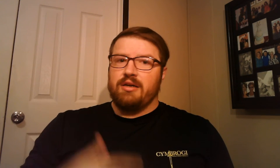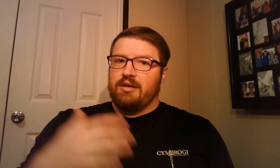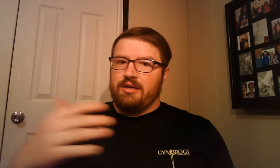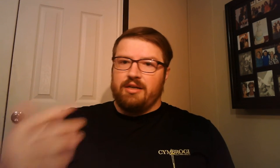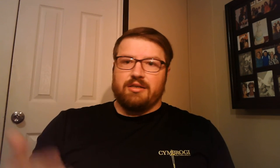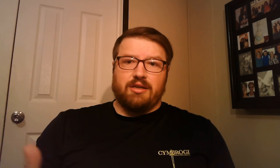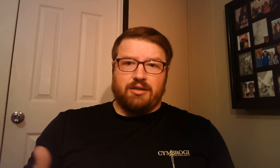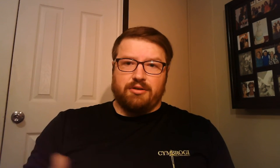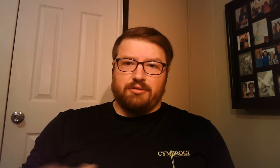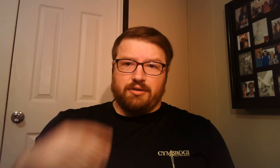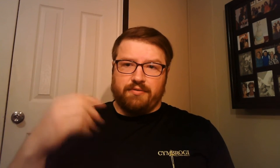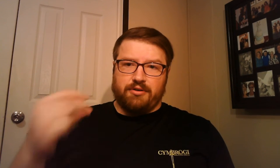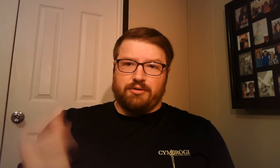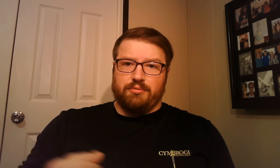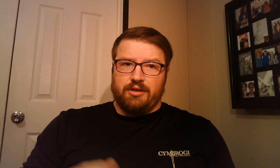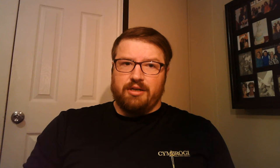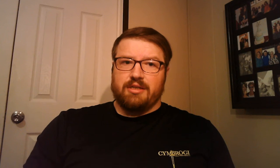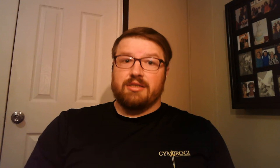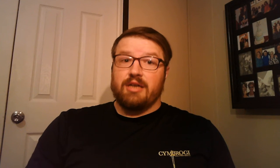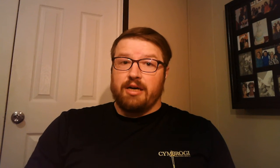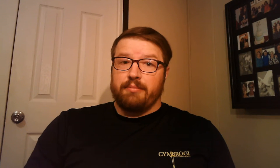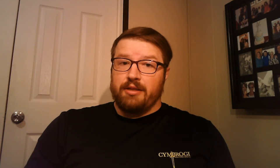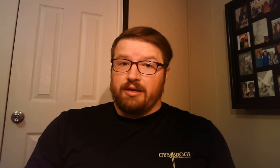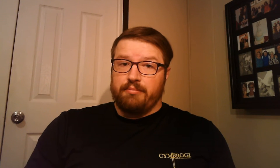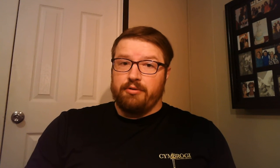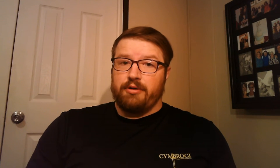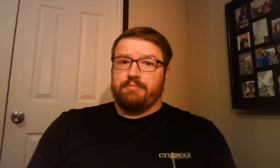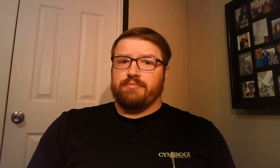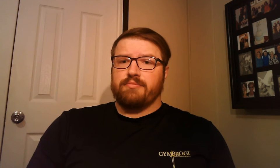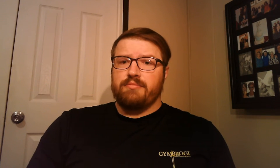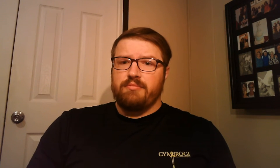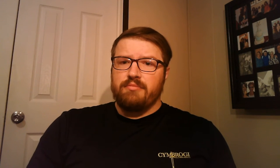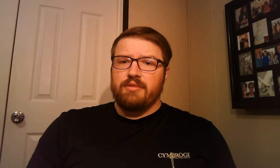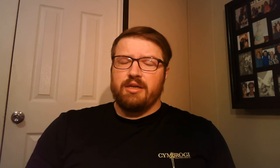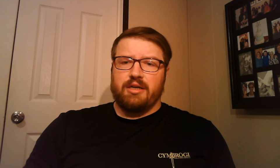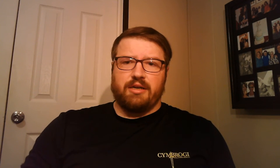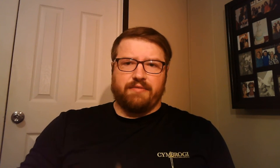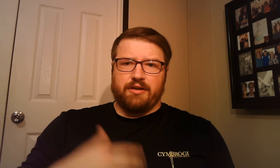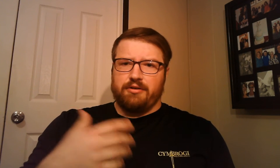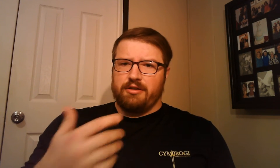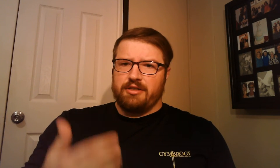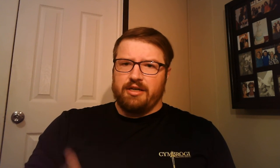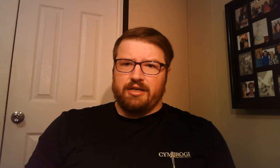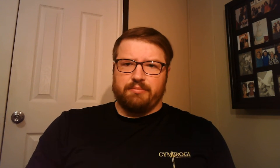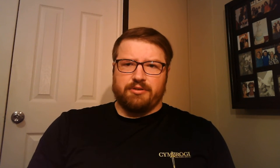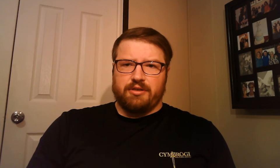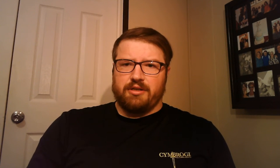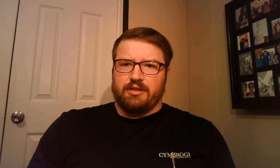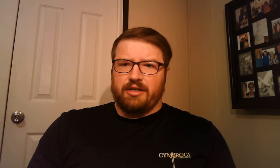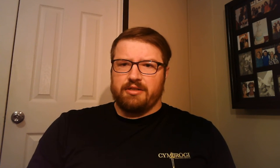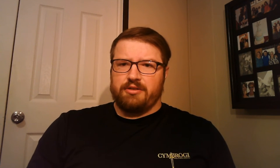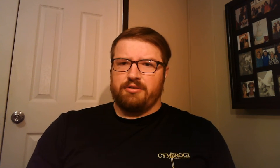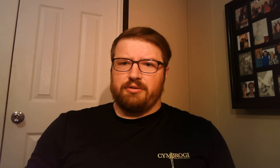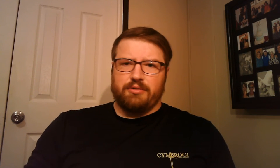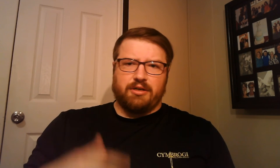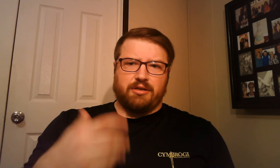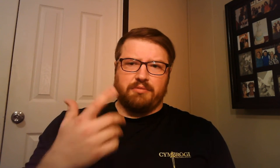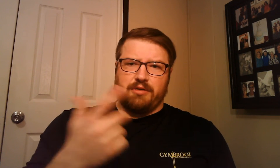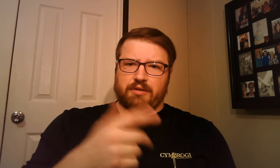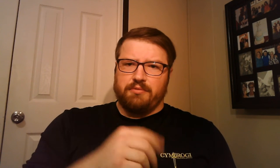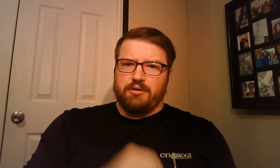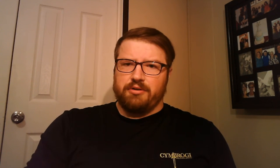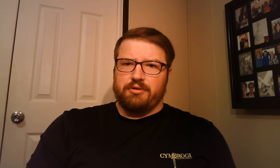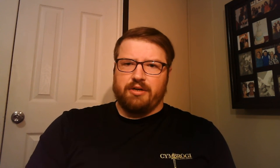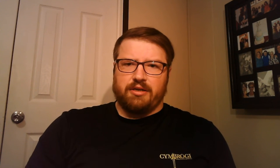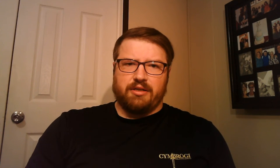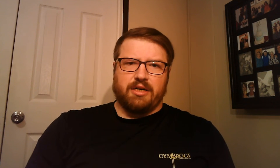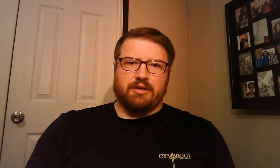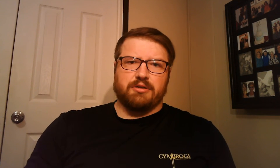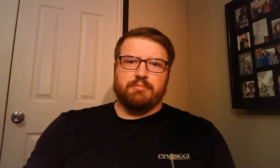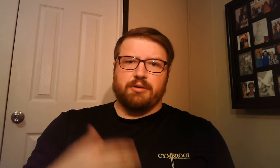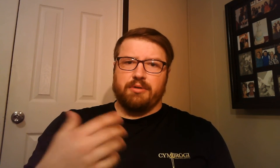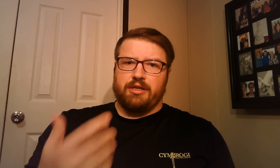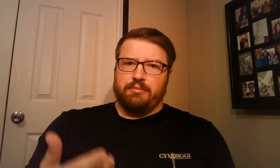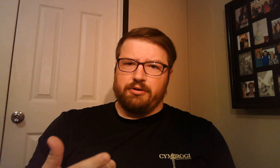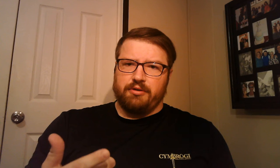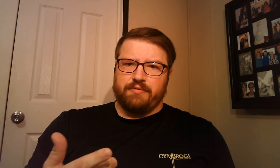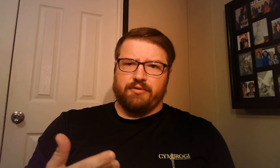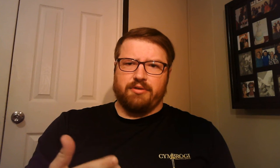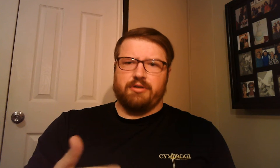it's getting too difficult, we need to stop at that point. If I notice 90% of the class is doing well and we have one or two outliers, probably keep going for a